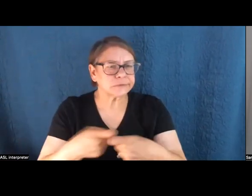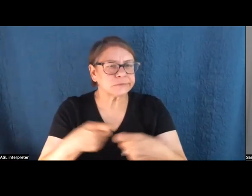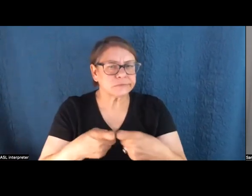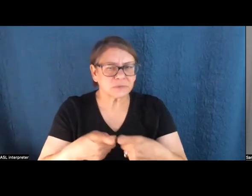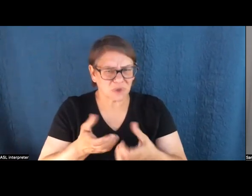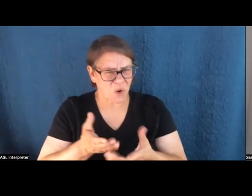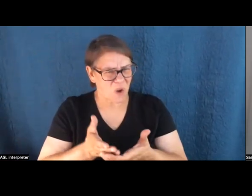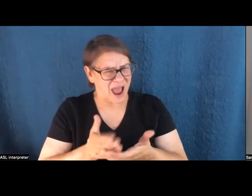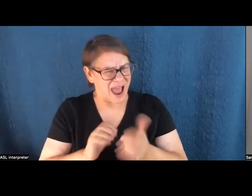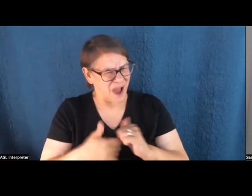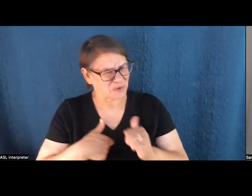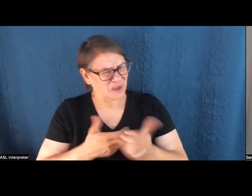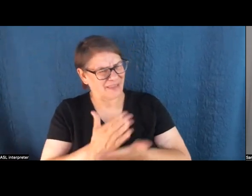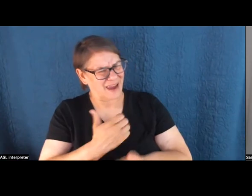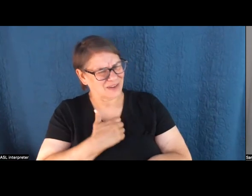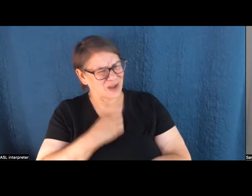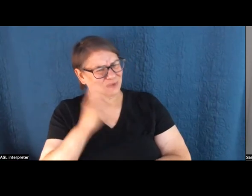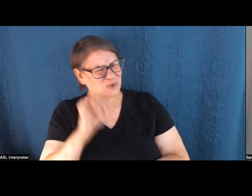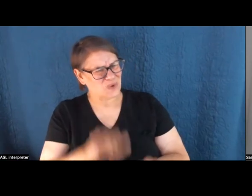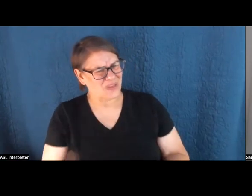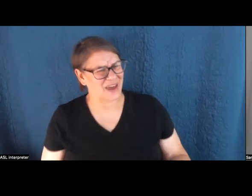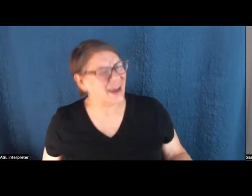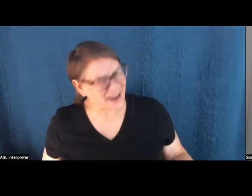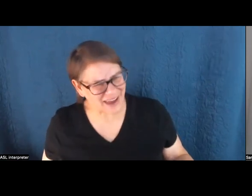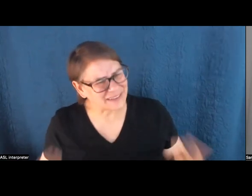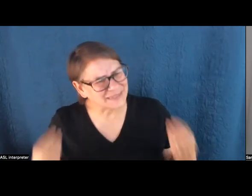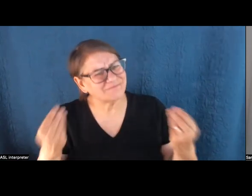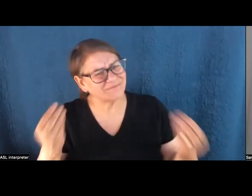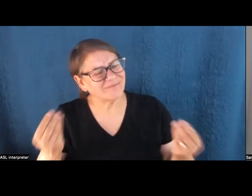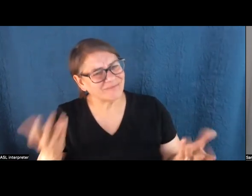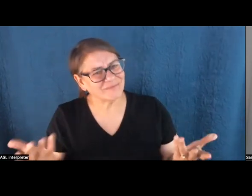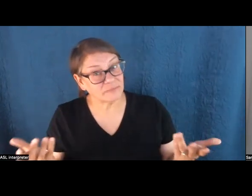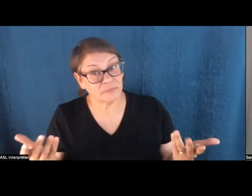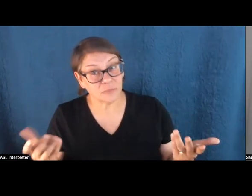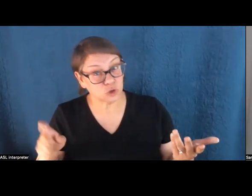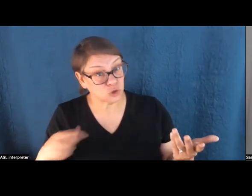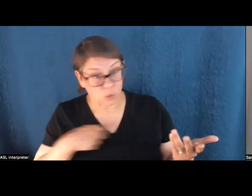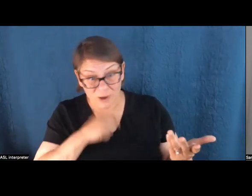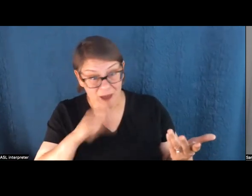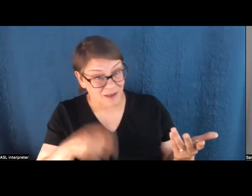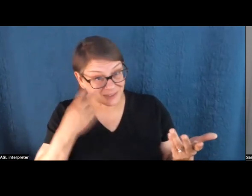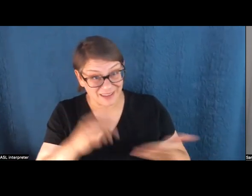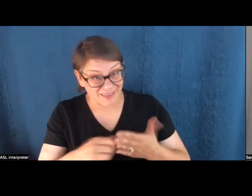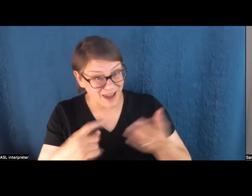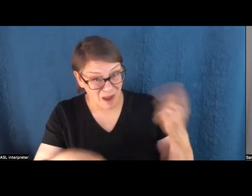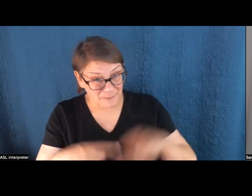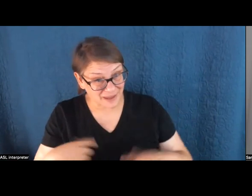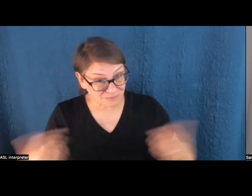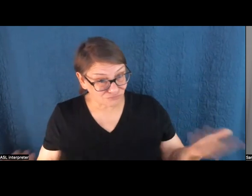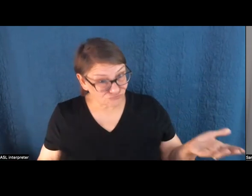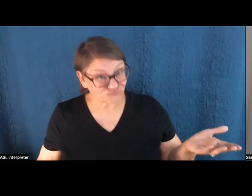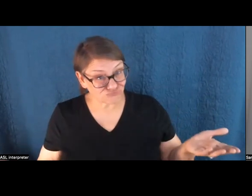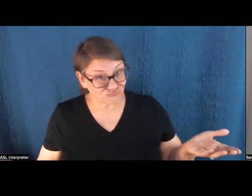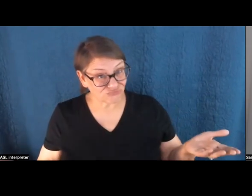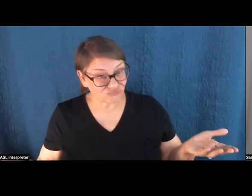ourselves get in that situation where renewable energy couldn't get the job done? I mean, should we, should we not have seen that coming? And how, you know,